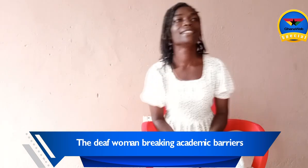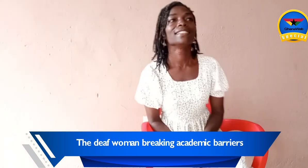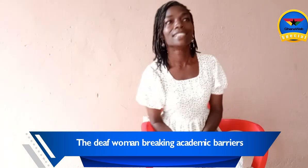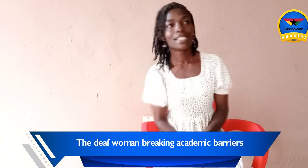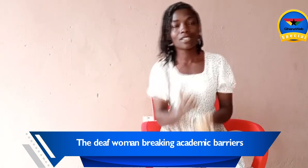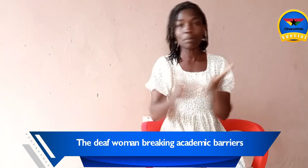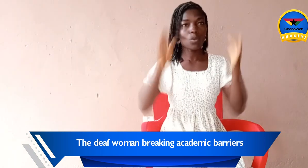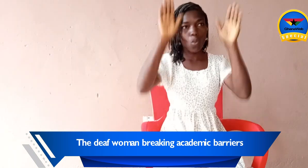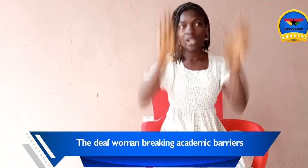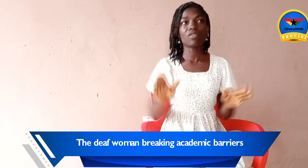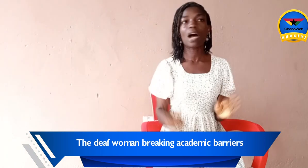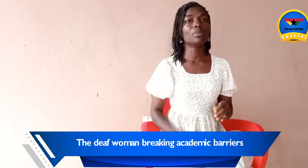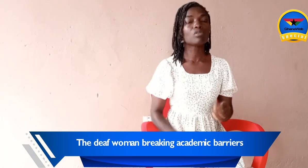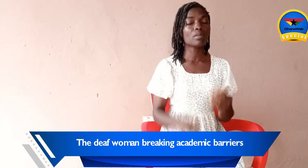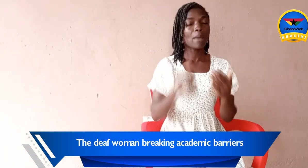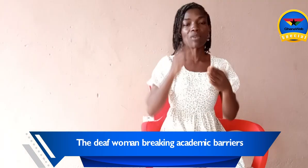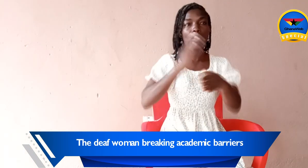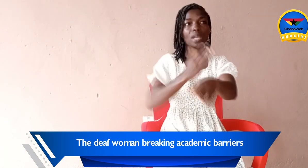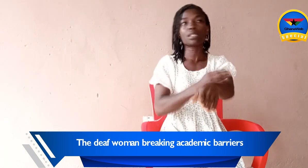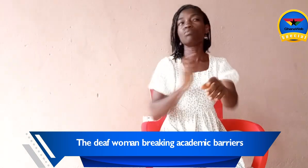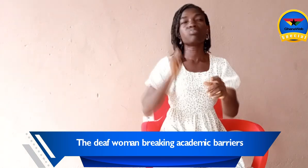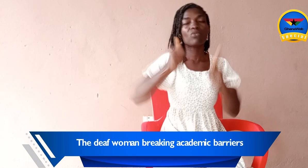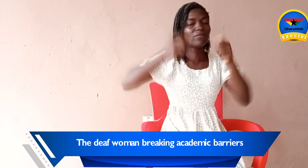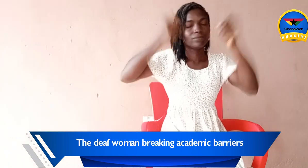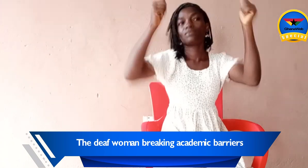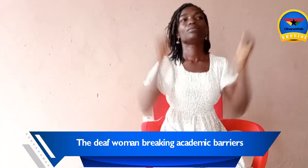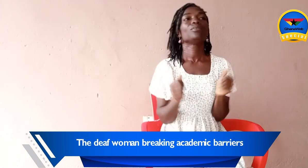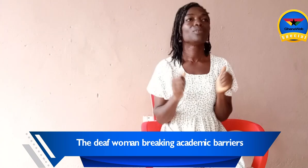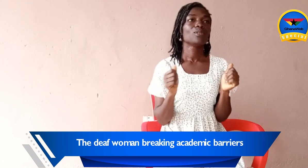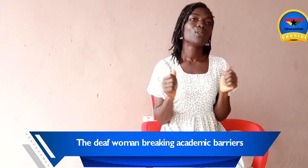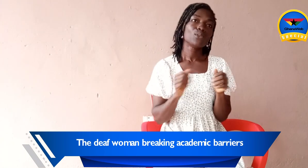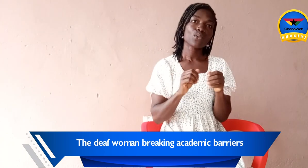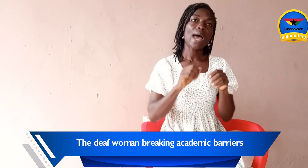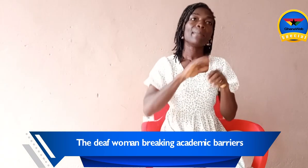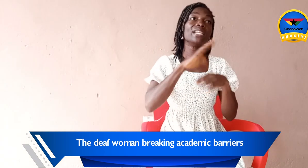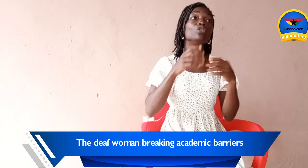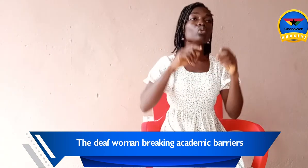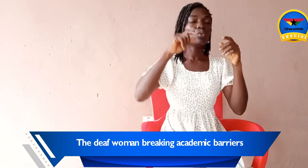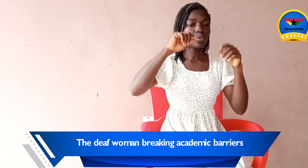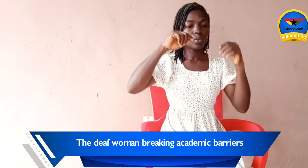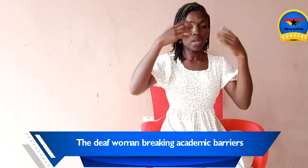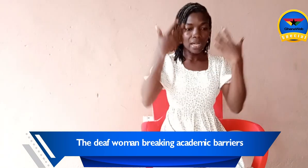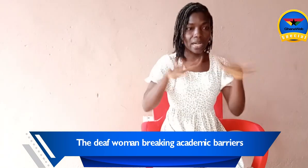Something wonderful happened to me, my performance in the book. So, I managed to graduate